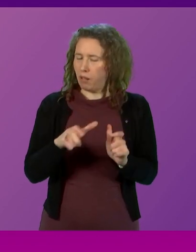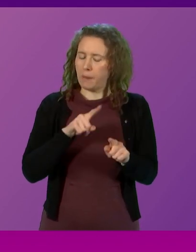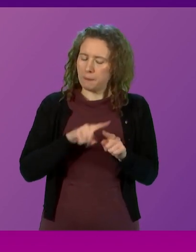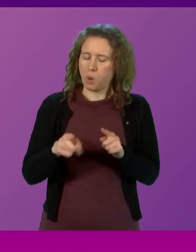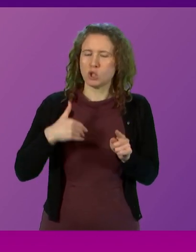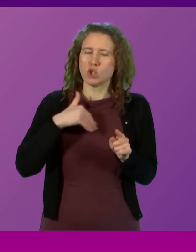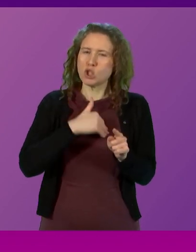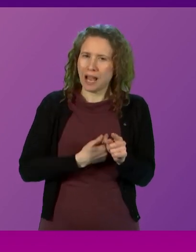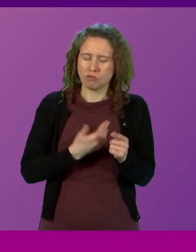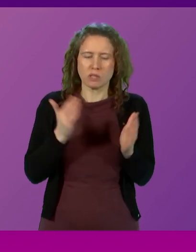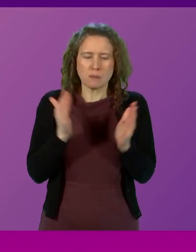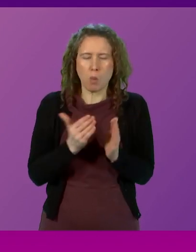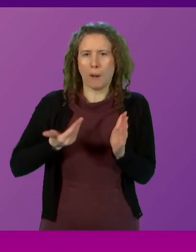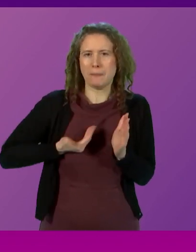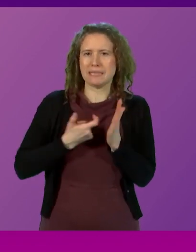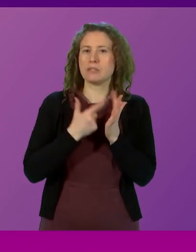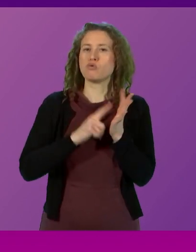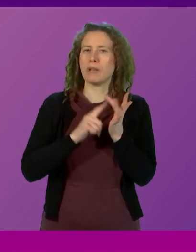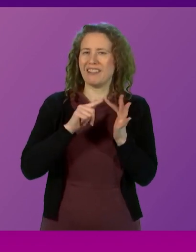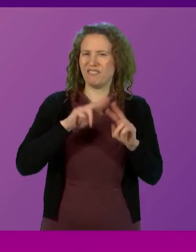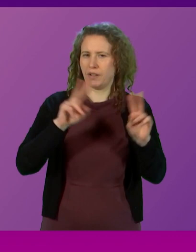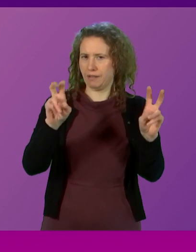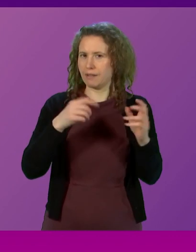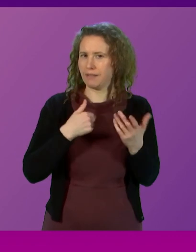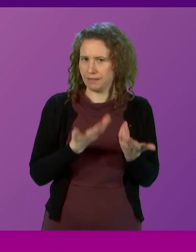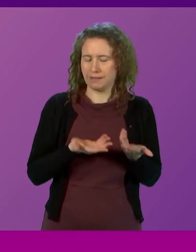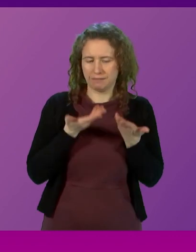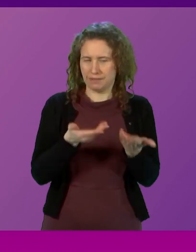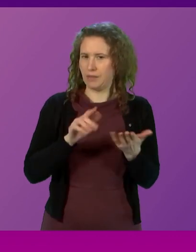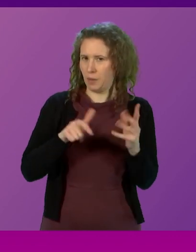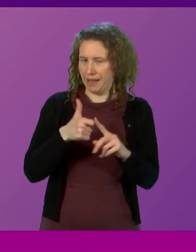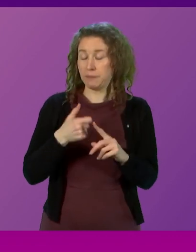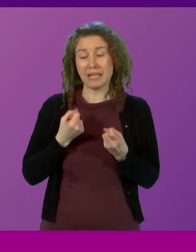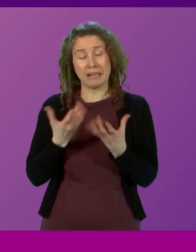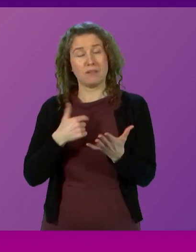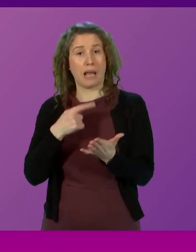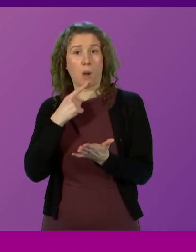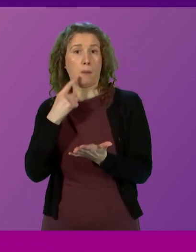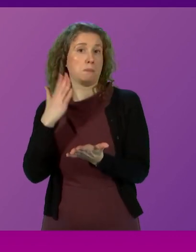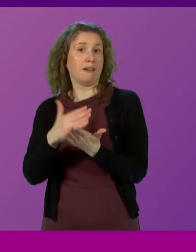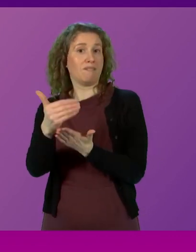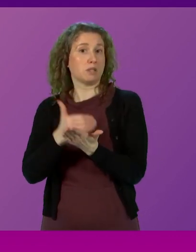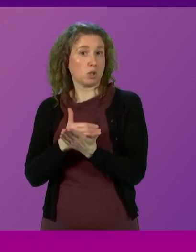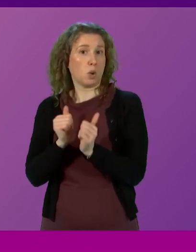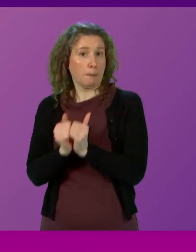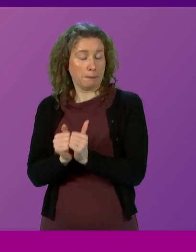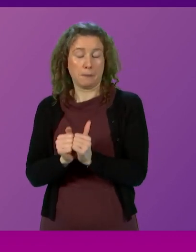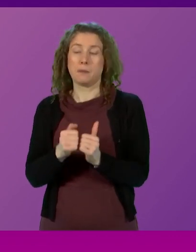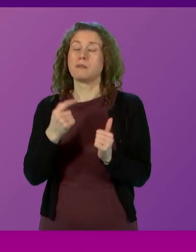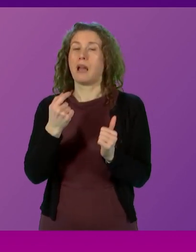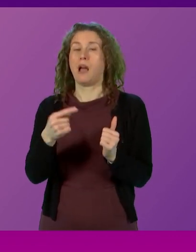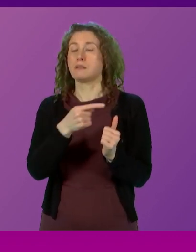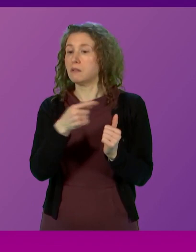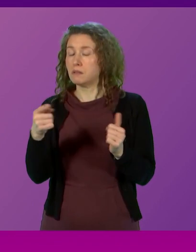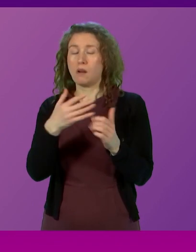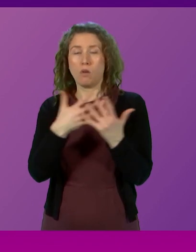small business relief in the United Kingdom and delivers the manifesto commitment that 100,000 properties will be taken out of rates